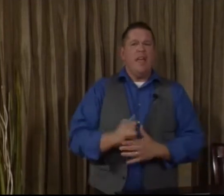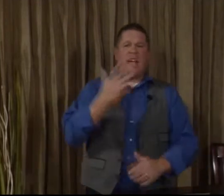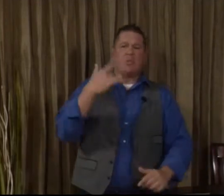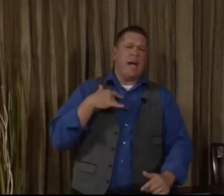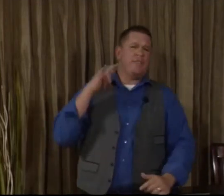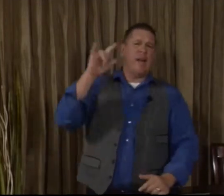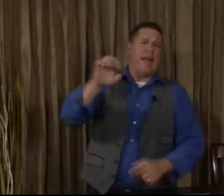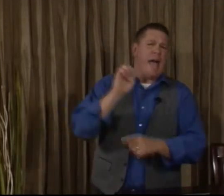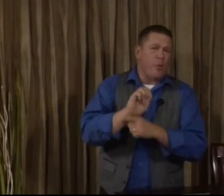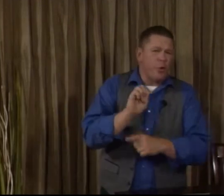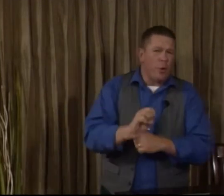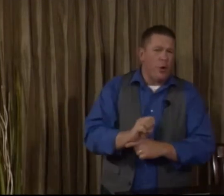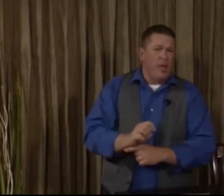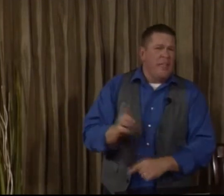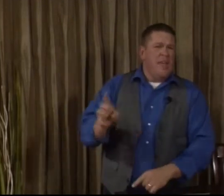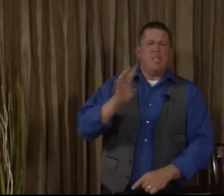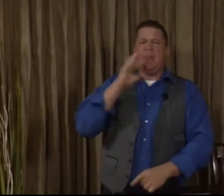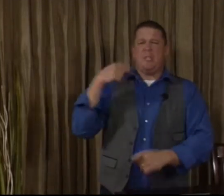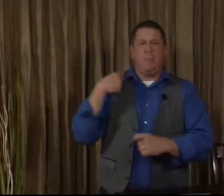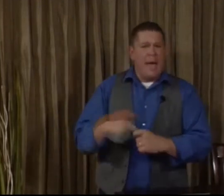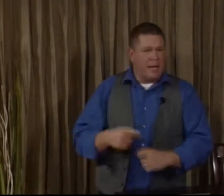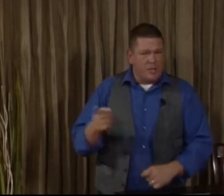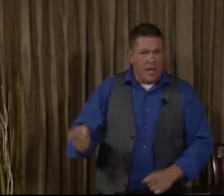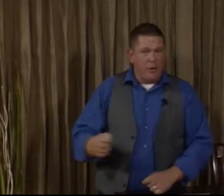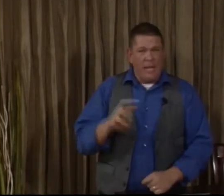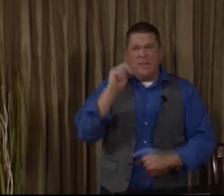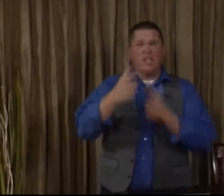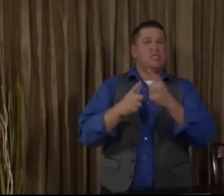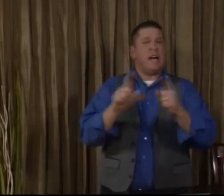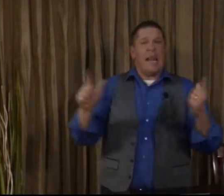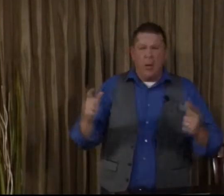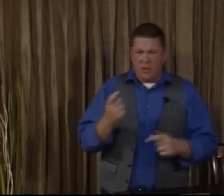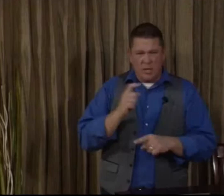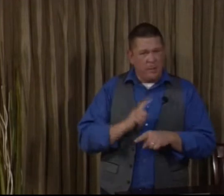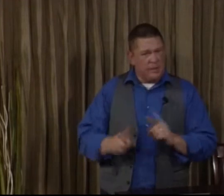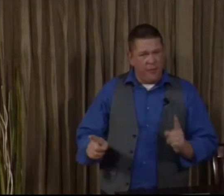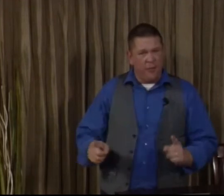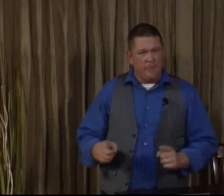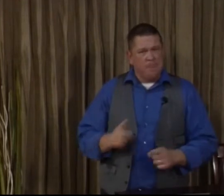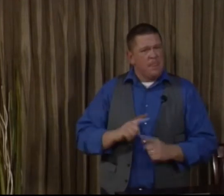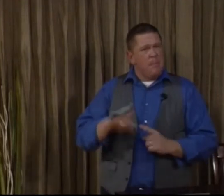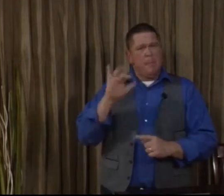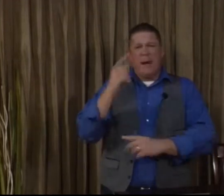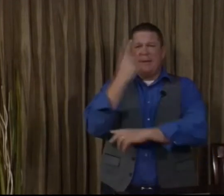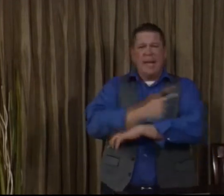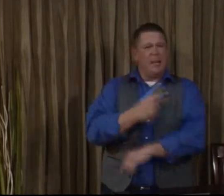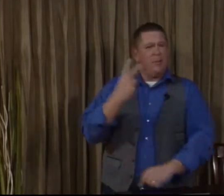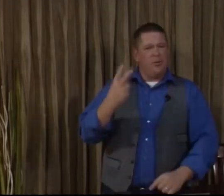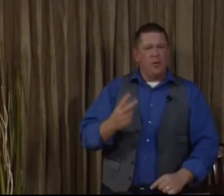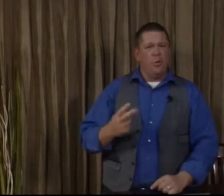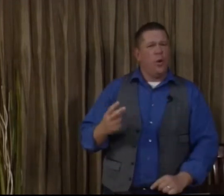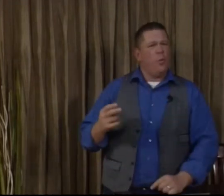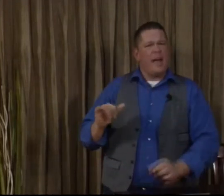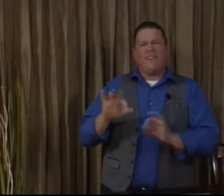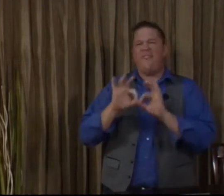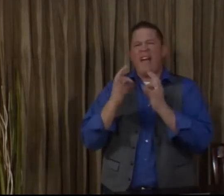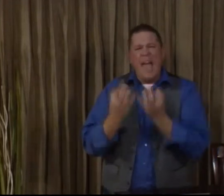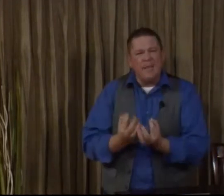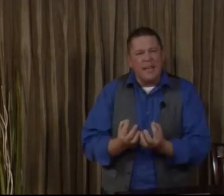That's why I can fly to Ecuador. They speak Spanish down there. Even the sign language is a little bit different. But by day number two, we're like family.